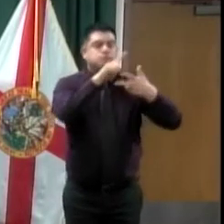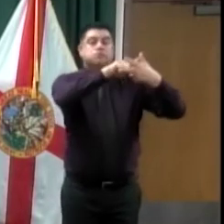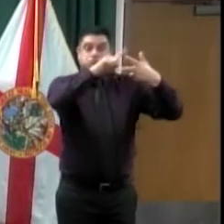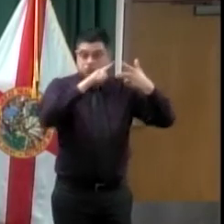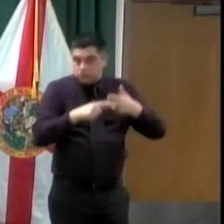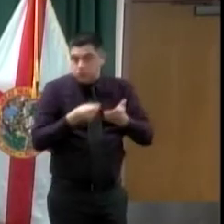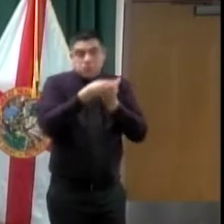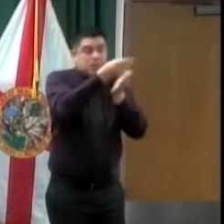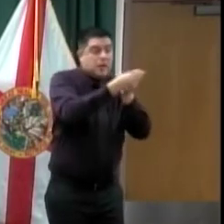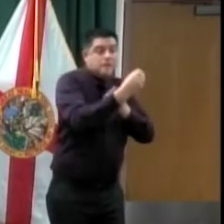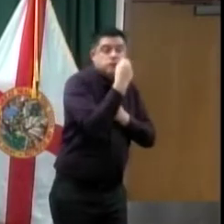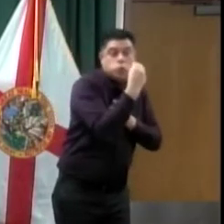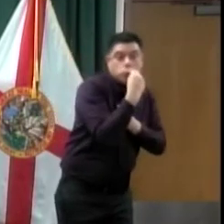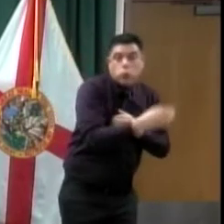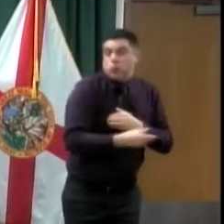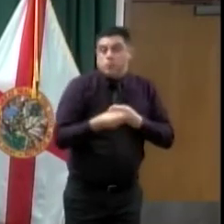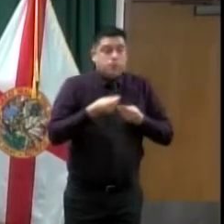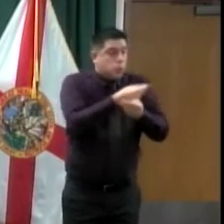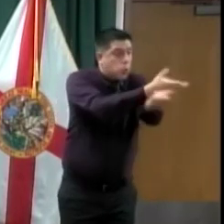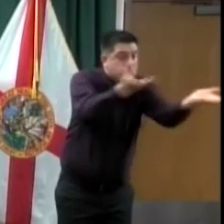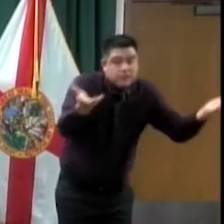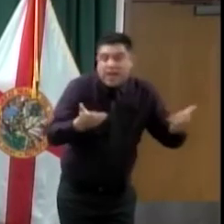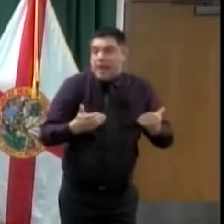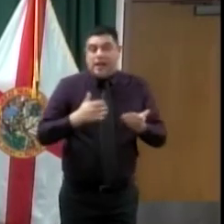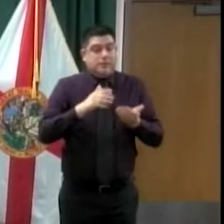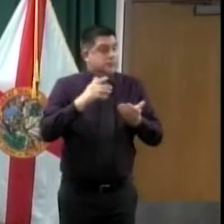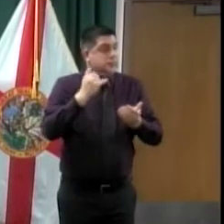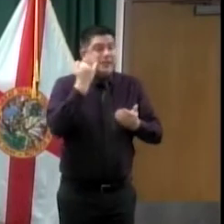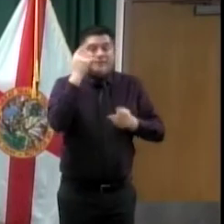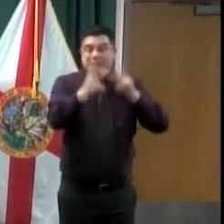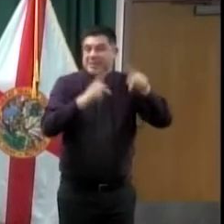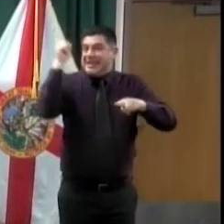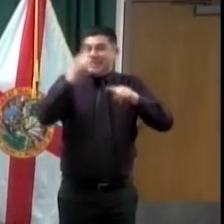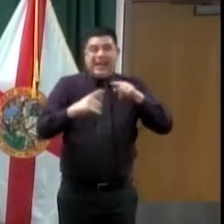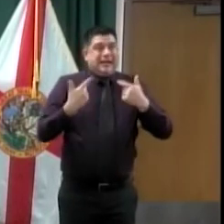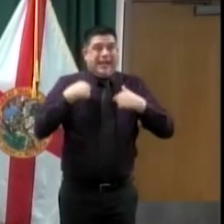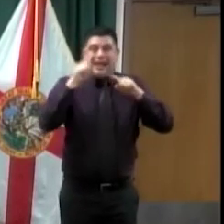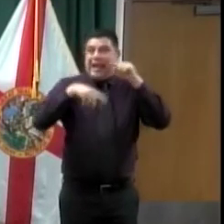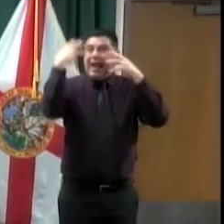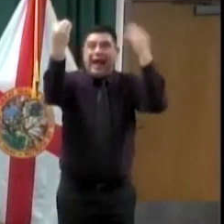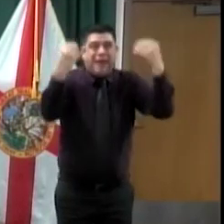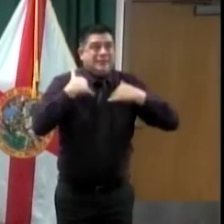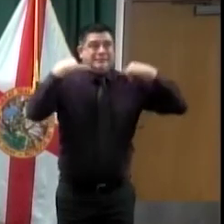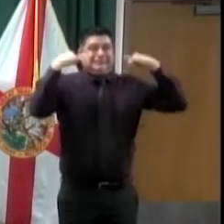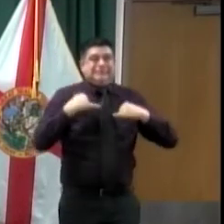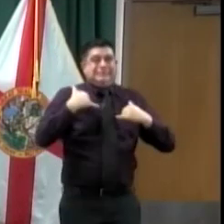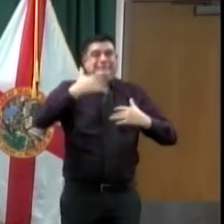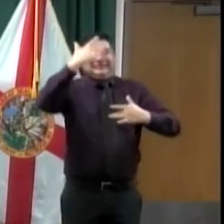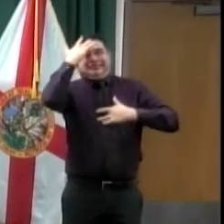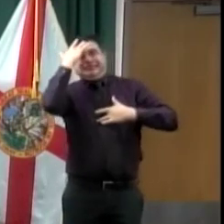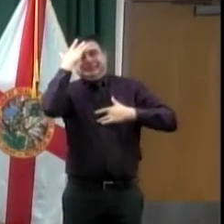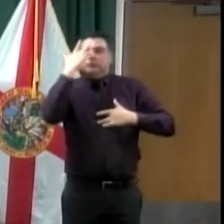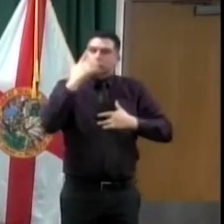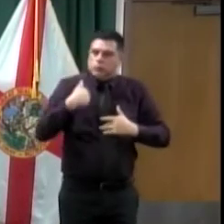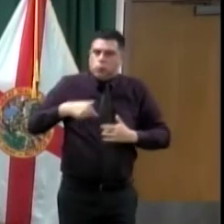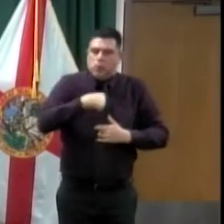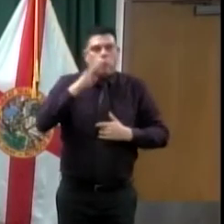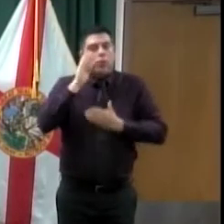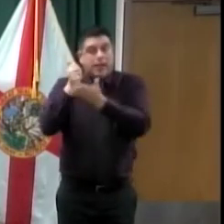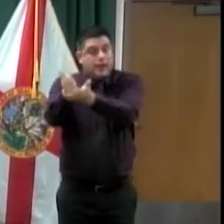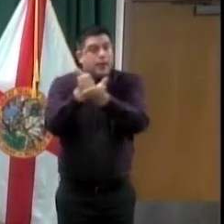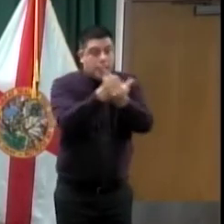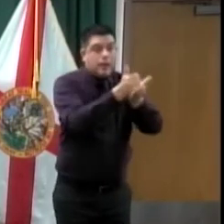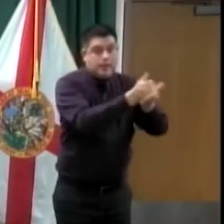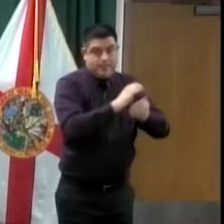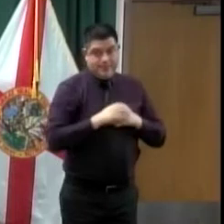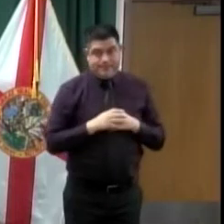to the individuals that are stuck in their homes and some sick. We are simulcasting this on another network as